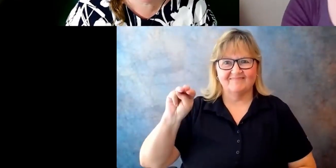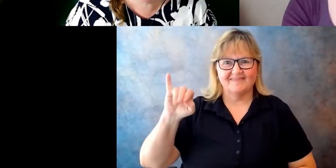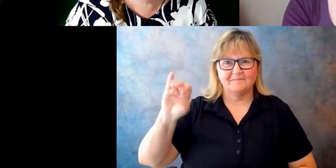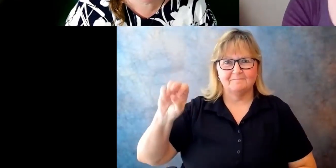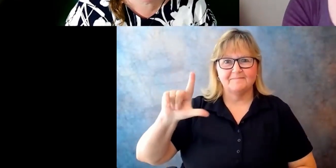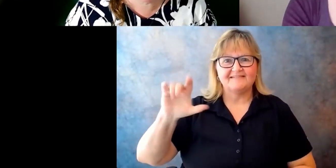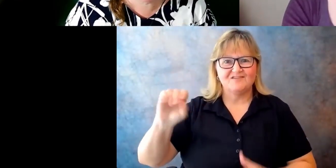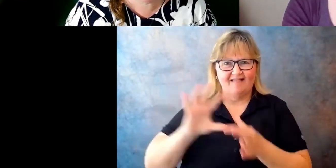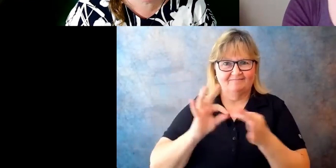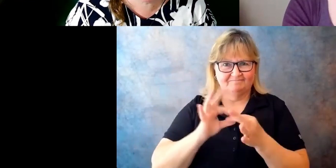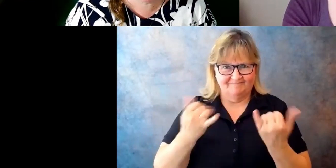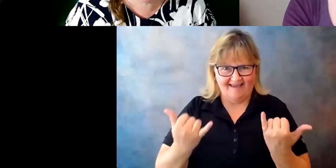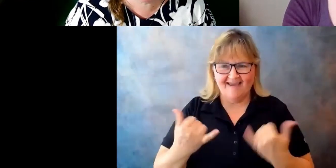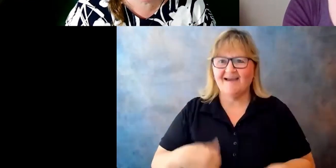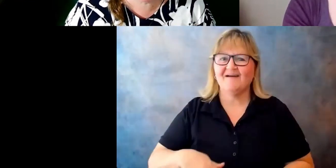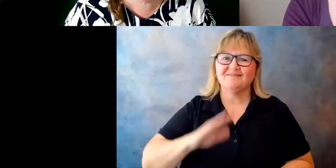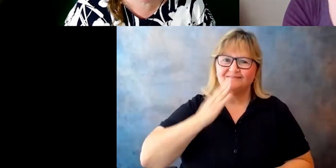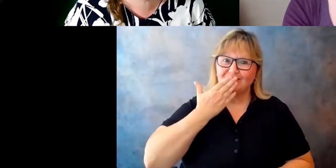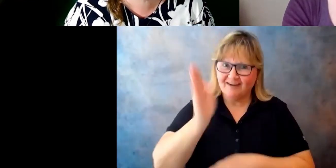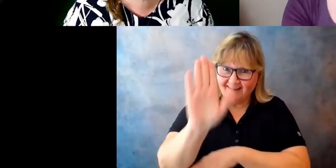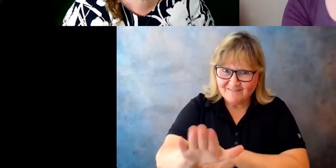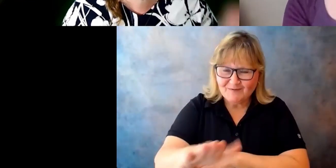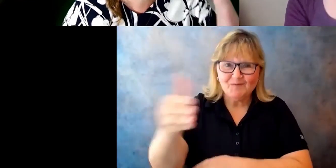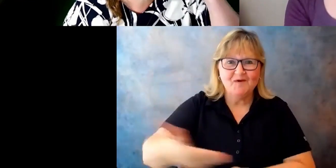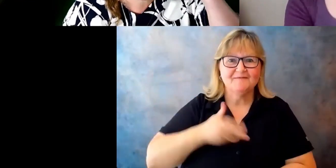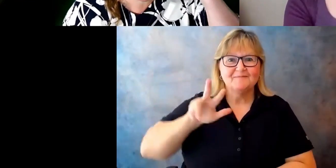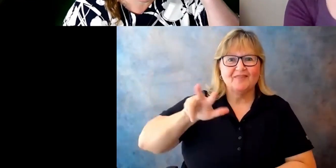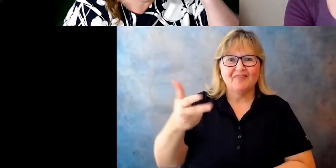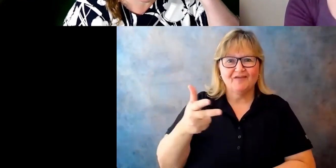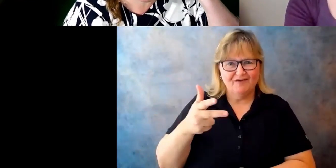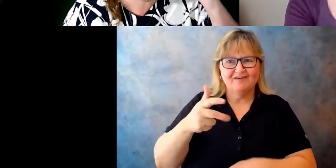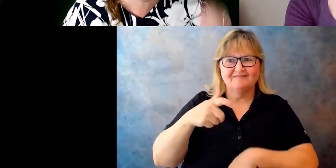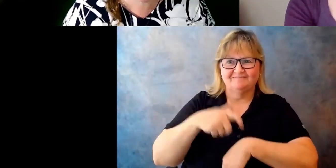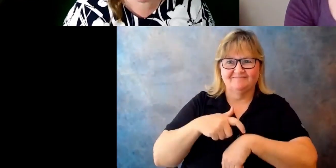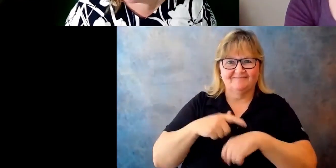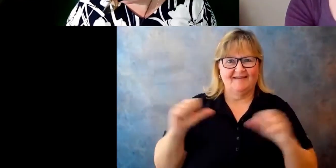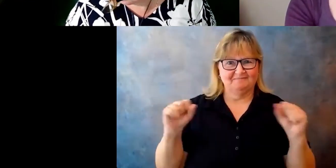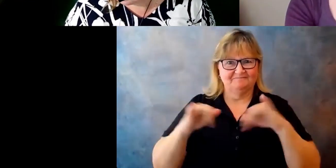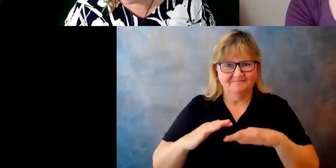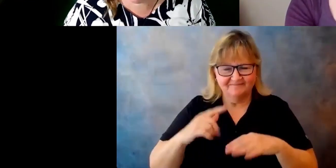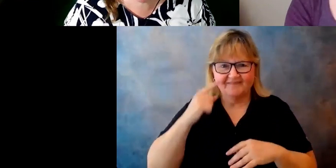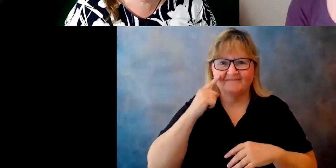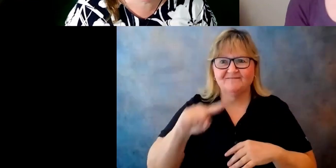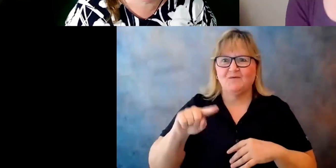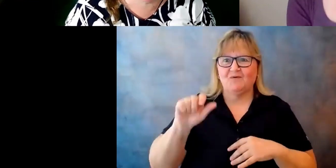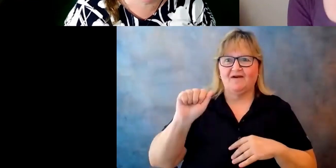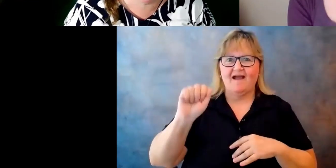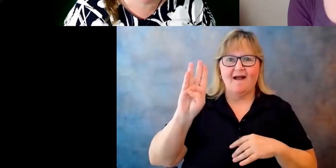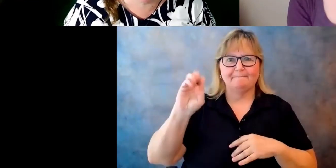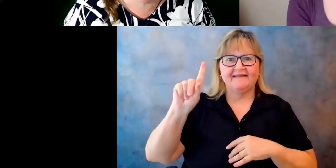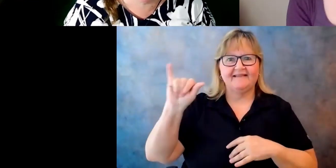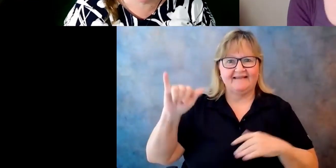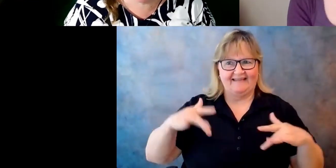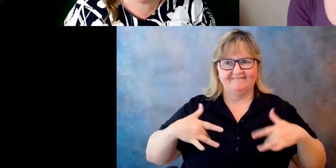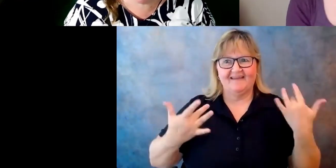third session of the Ability Event Series. This year, we're celebrating the 15th anniversary of the adoption of the United